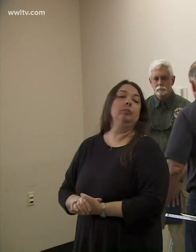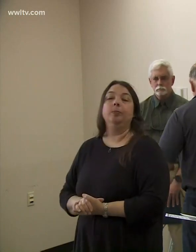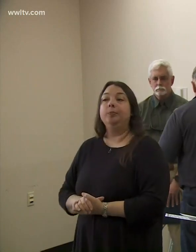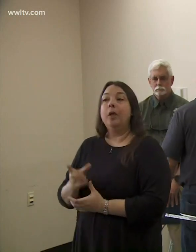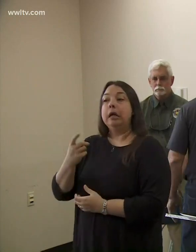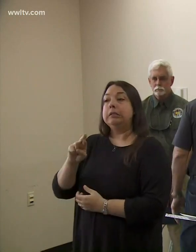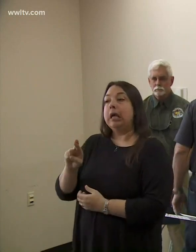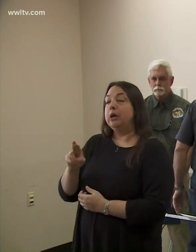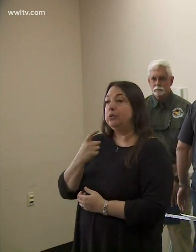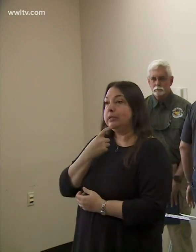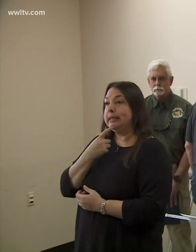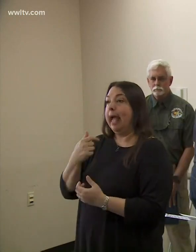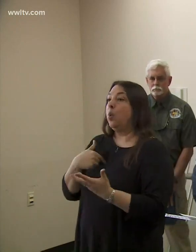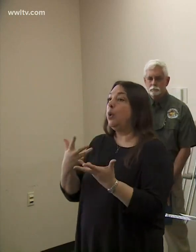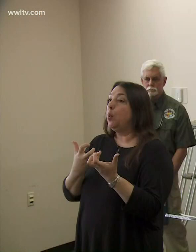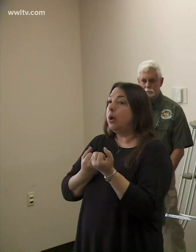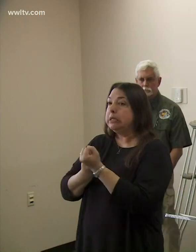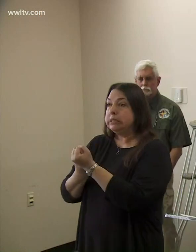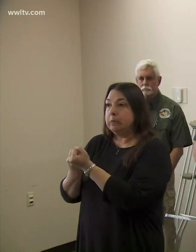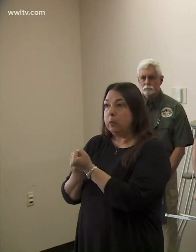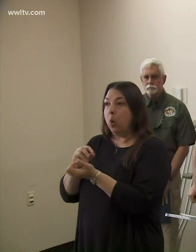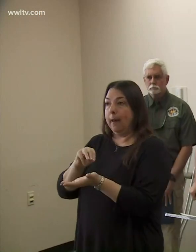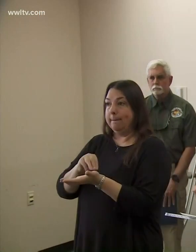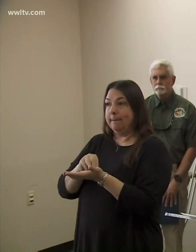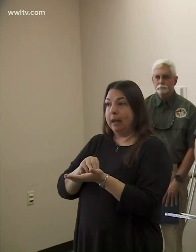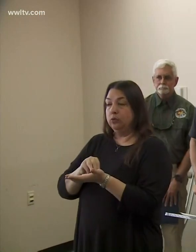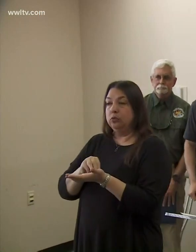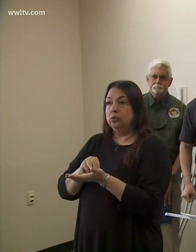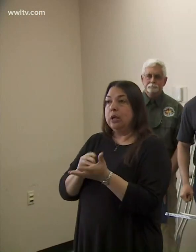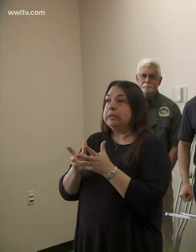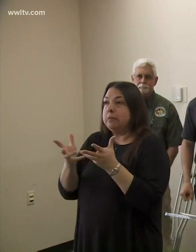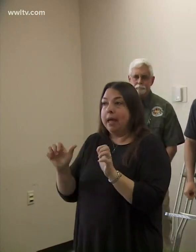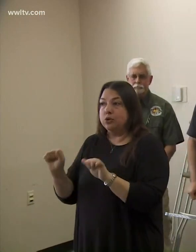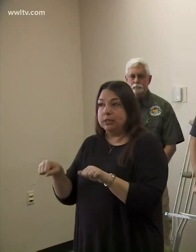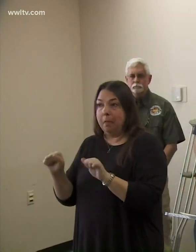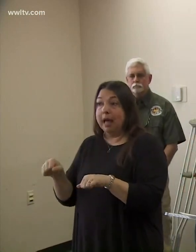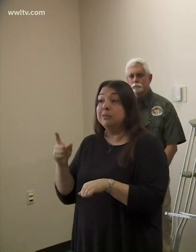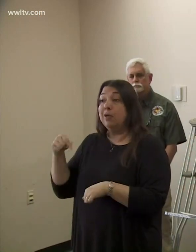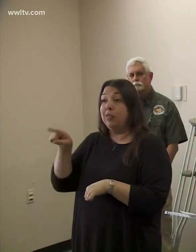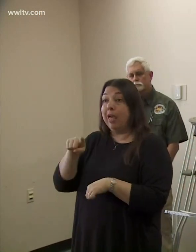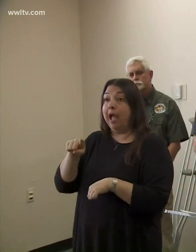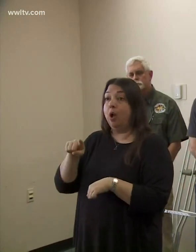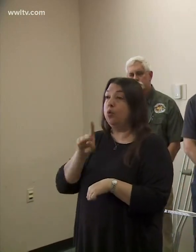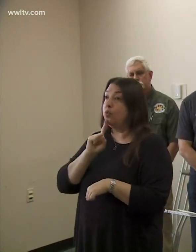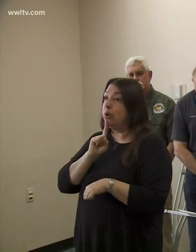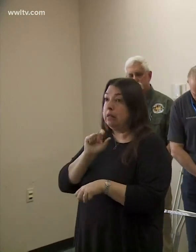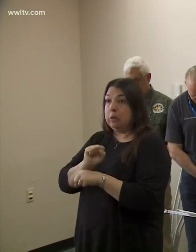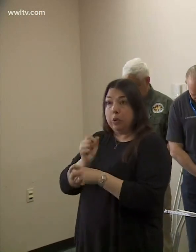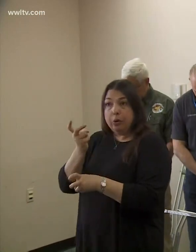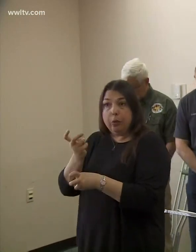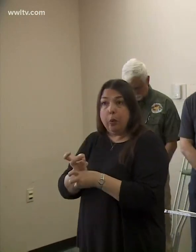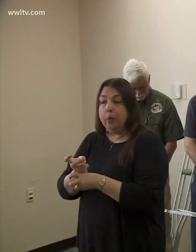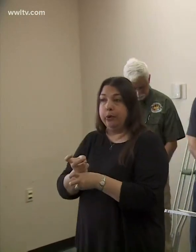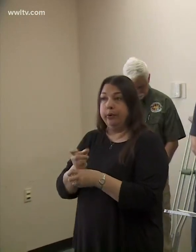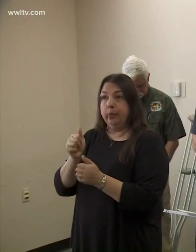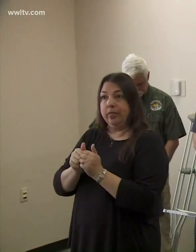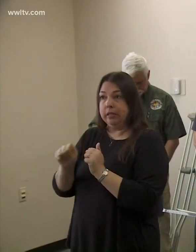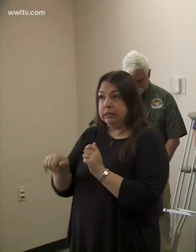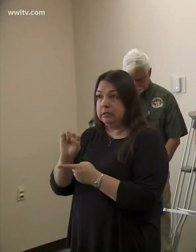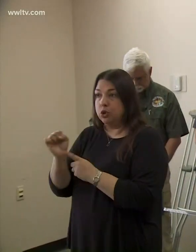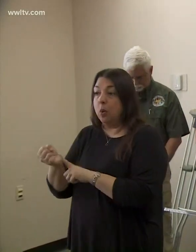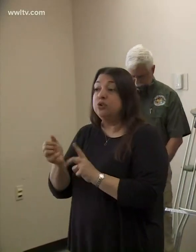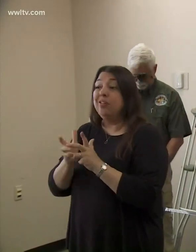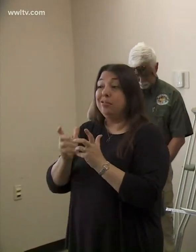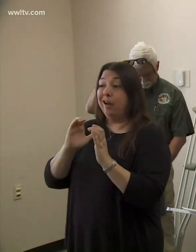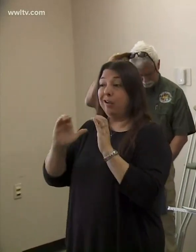As Dr. Satanovich said, we want to support our medical providers as much as possible. They are on the front line of this. Um, in a lot of